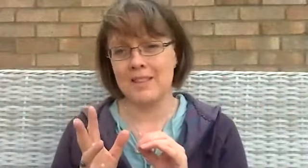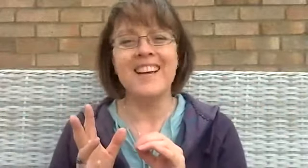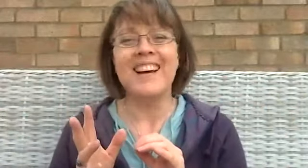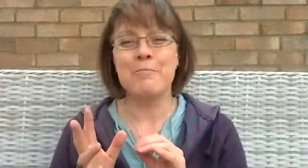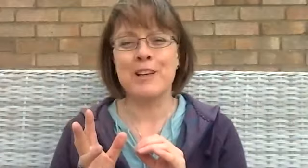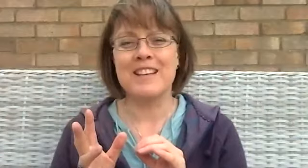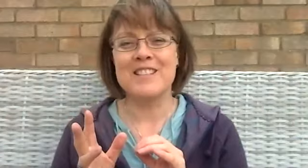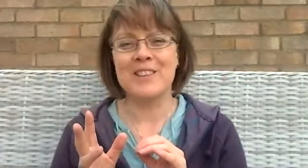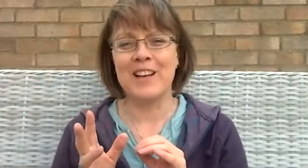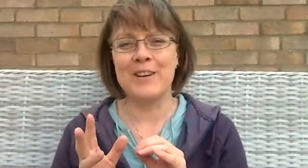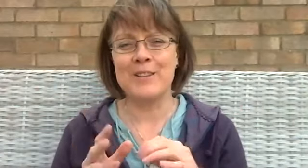I'm bringing this to a close.